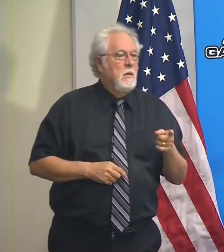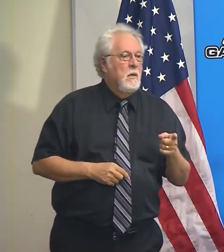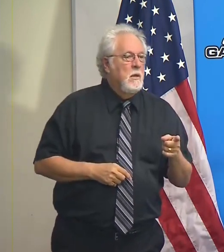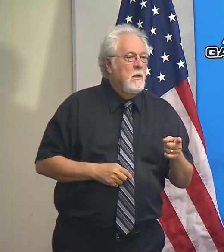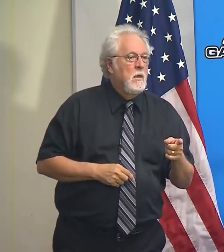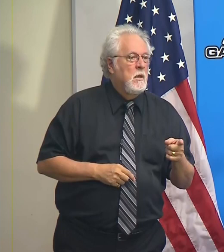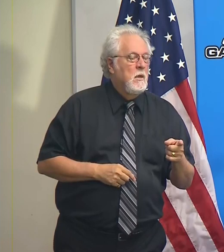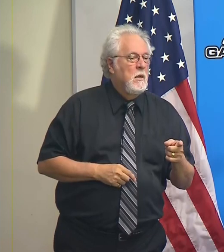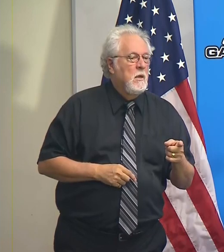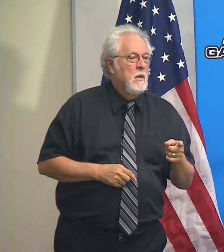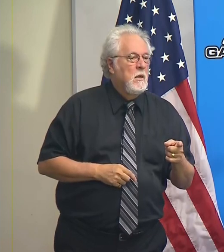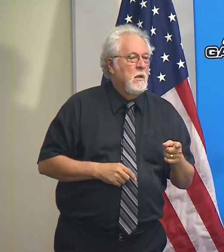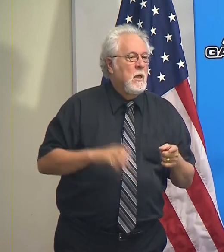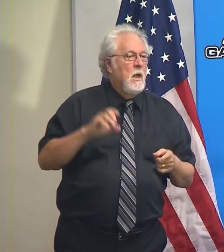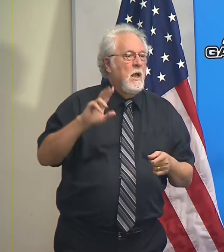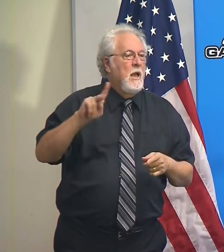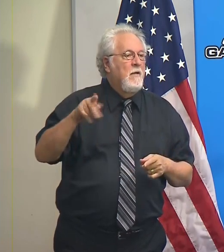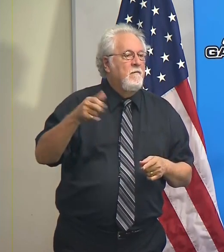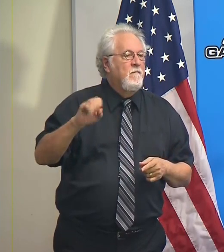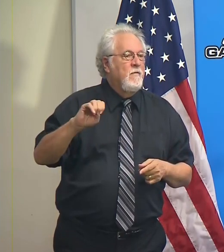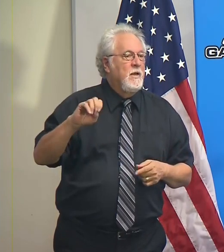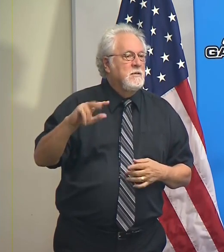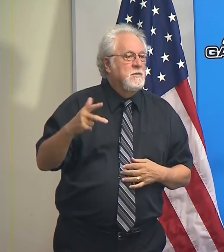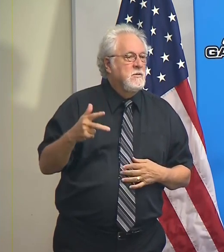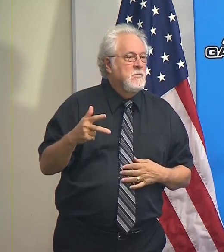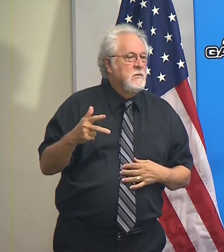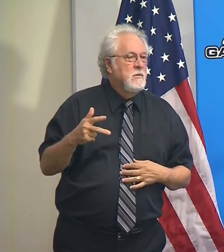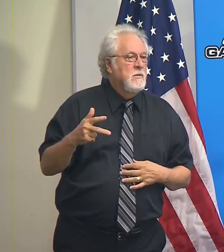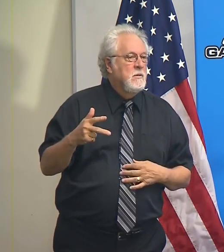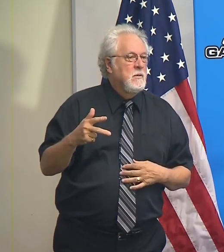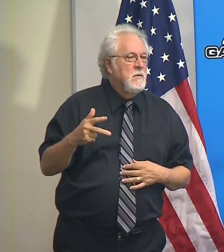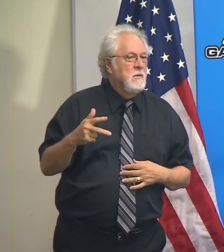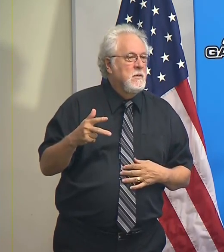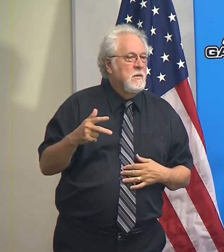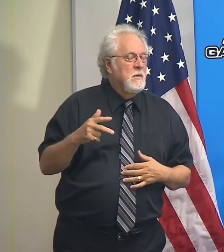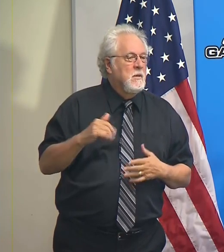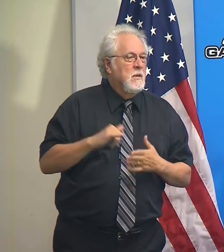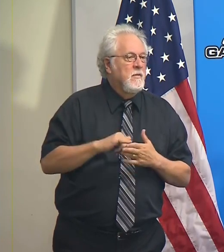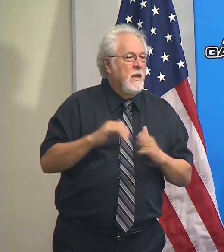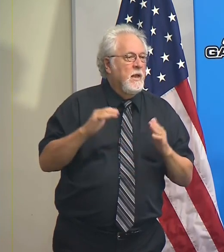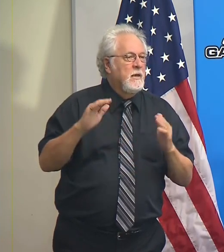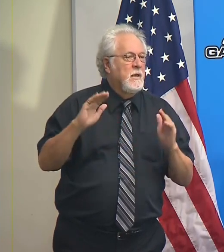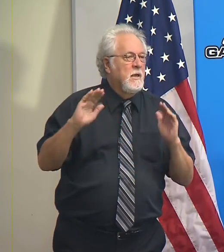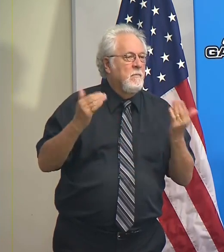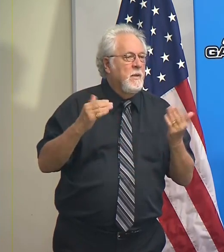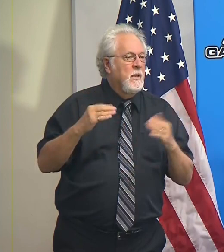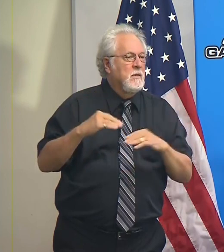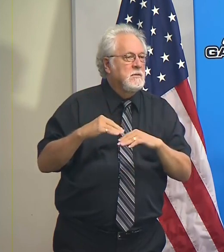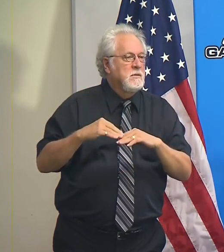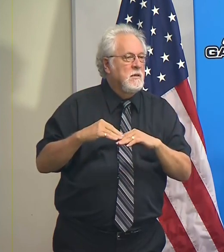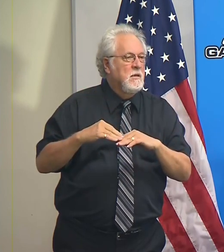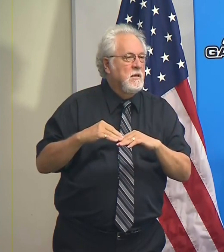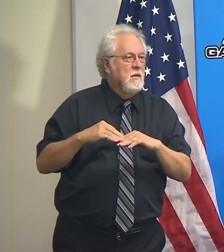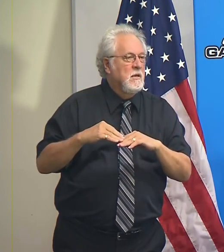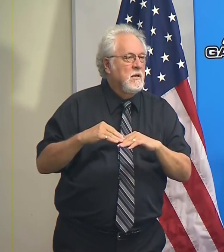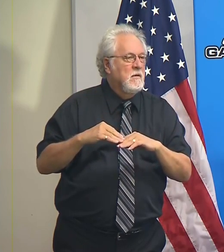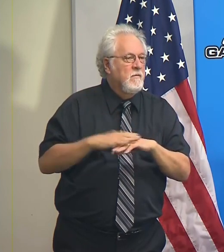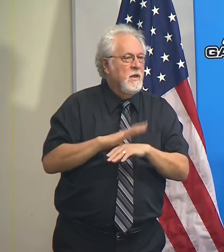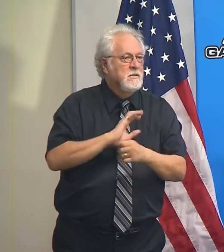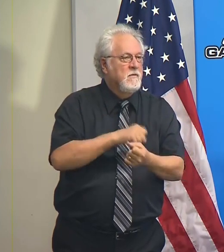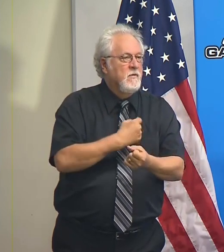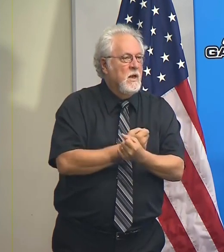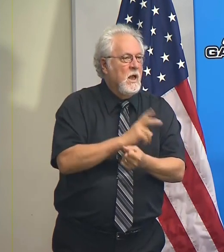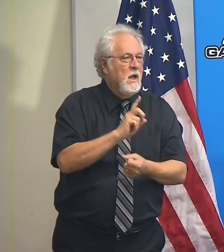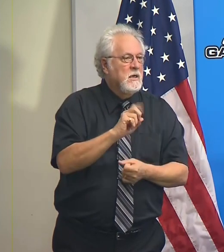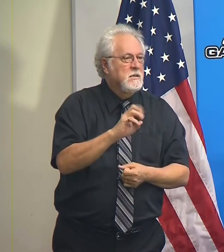you consider in phase three, I don't understand that there's some of these studies that compare the actual effects of, you know, the lockdowns in